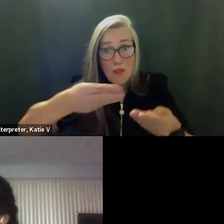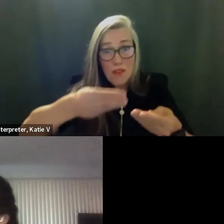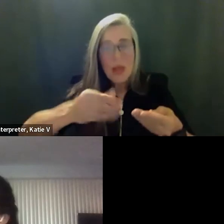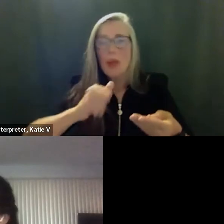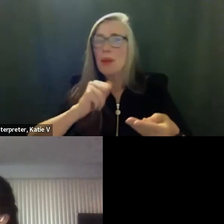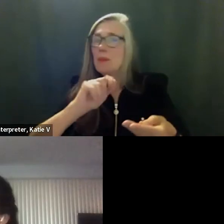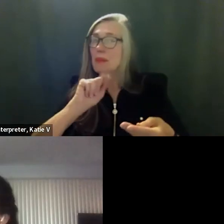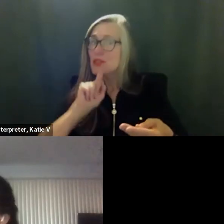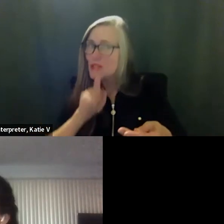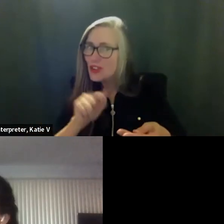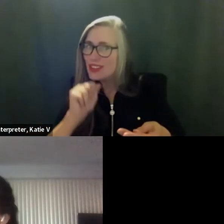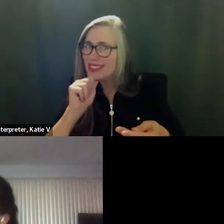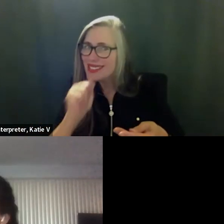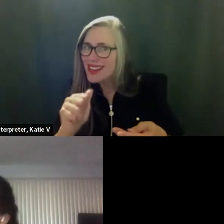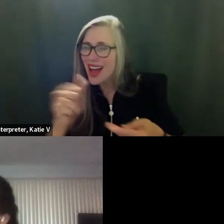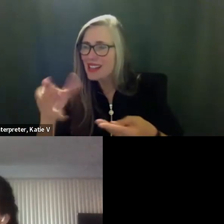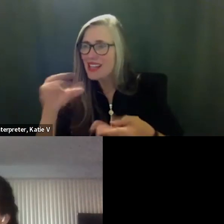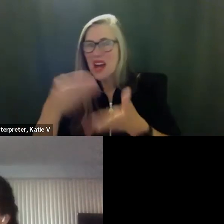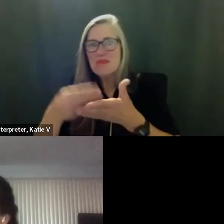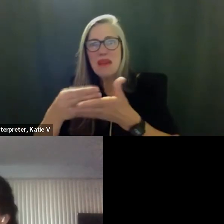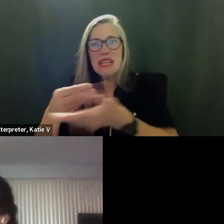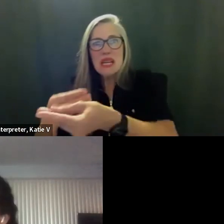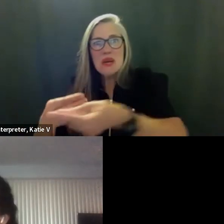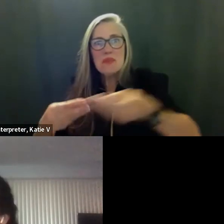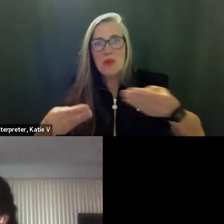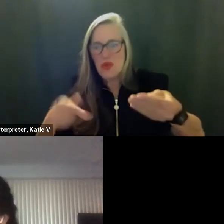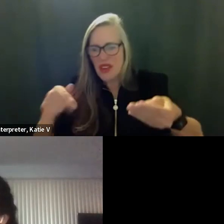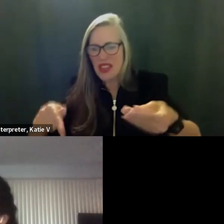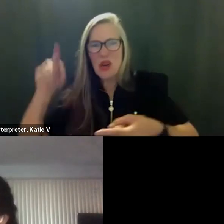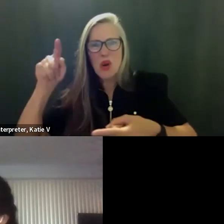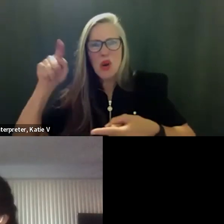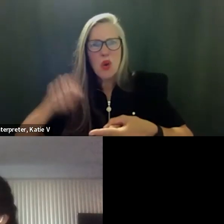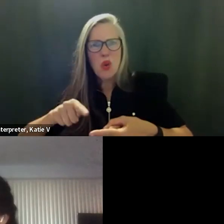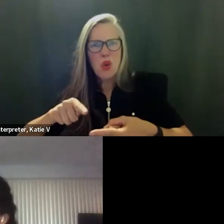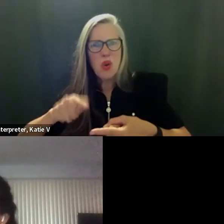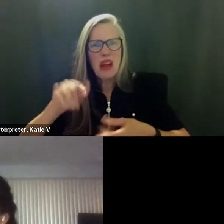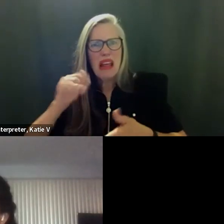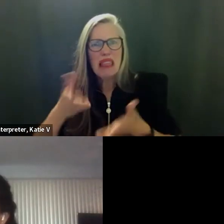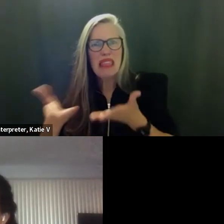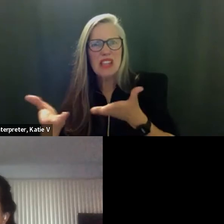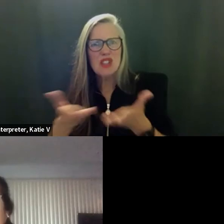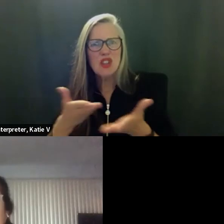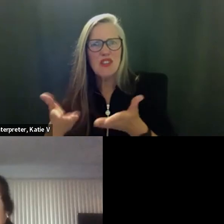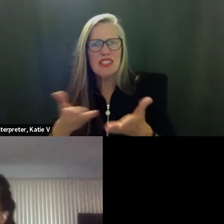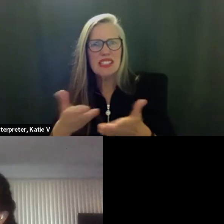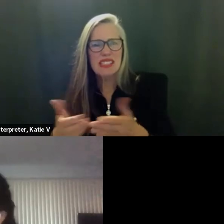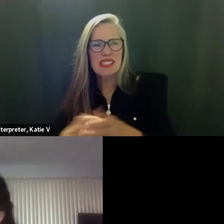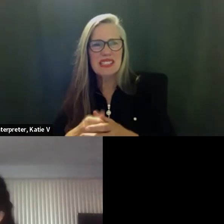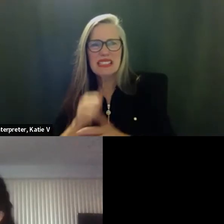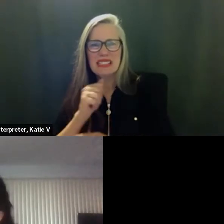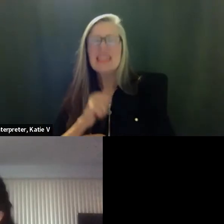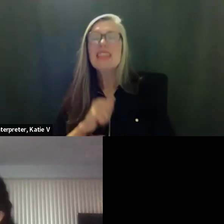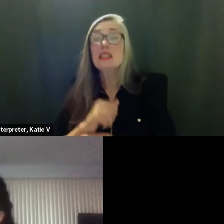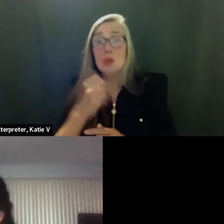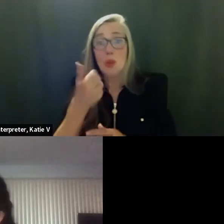you're saying that it's not so not hearing any no additional comments and or questions so i need a motion to approve